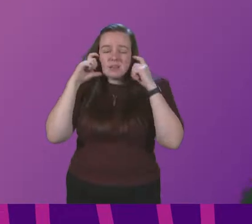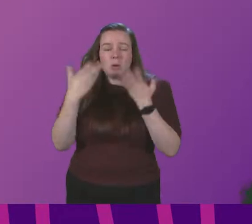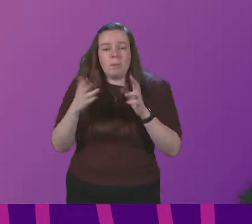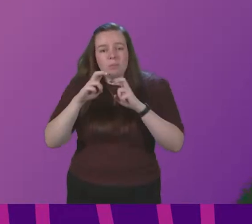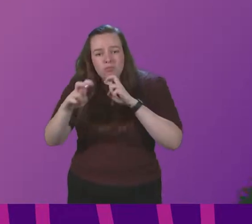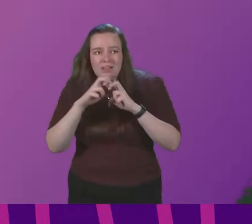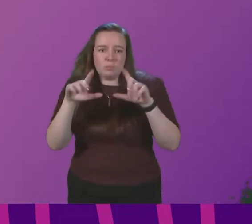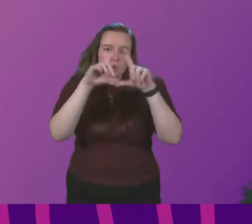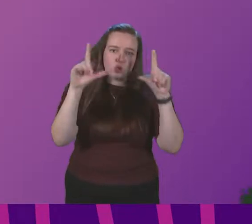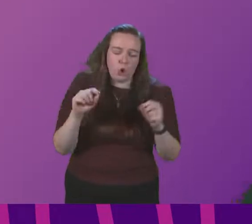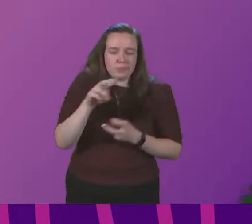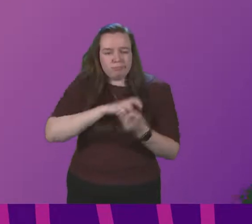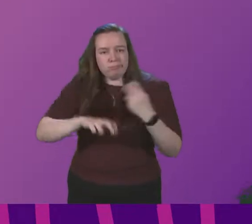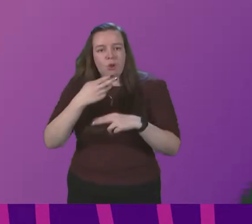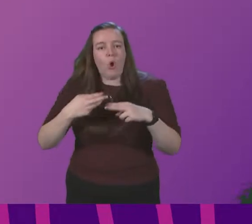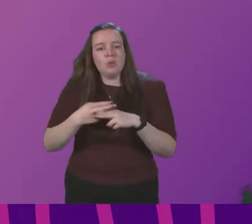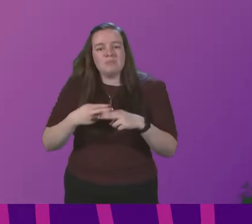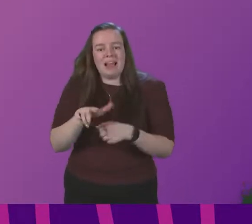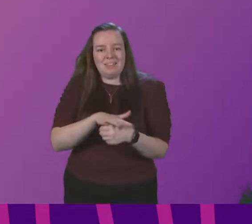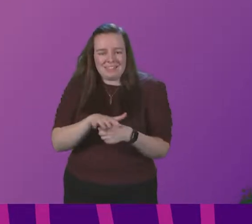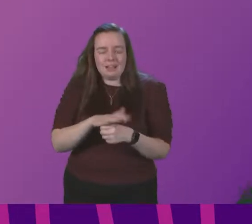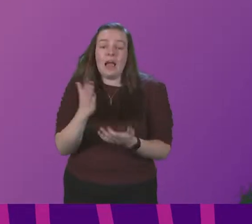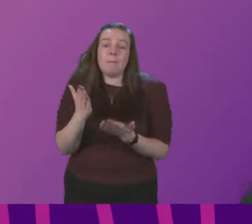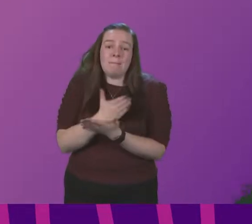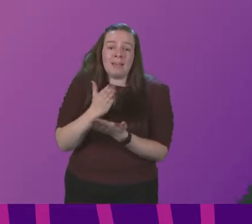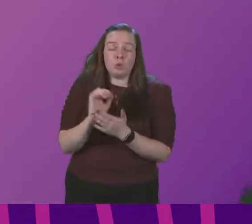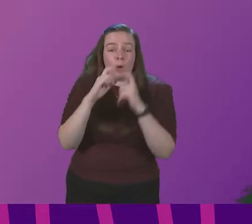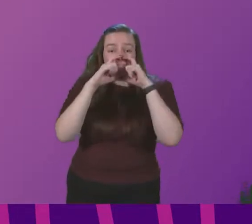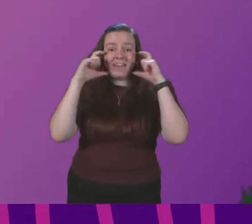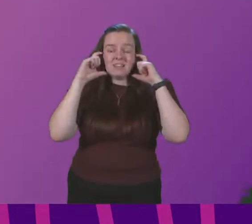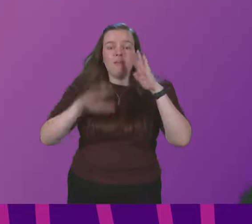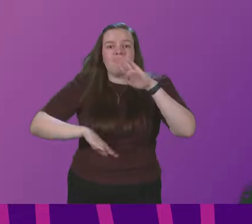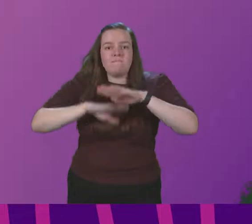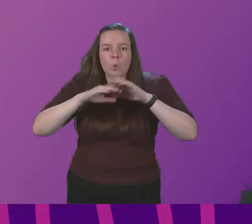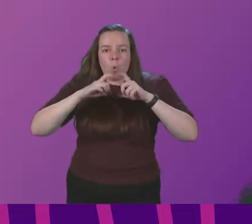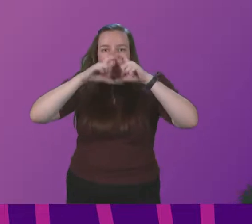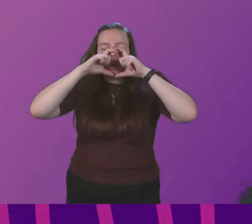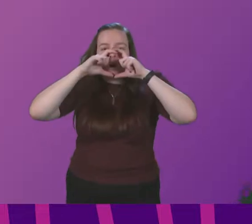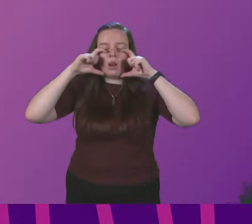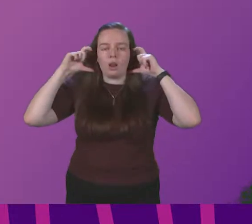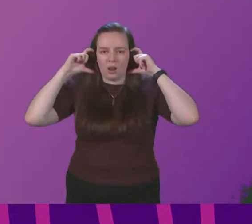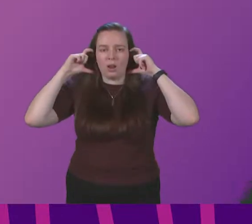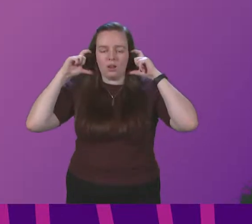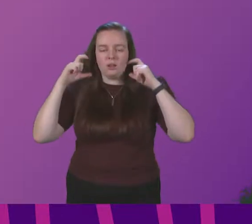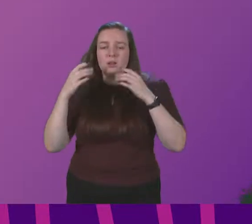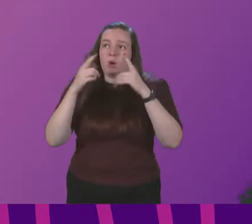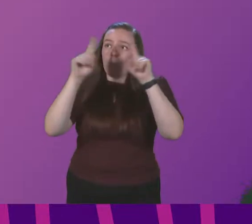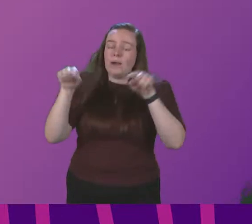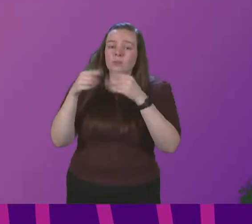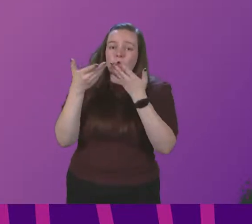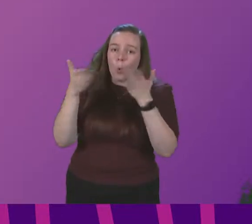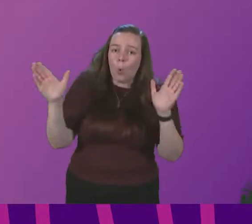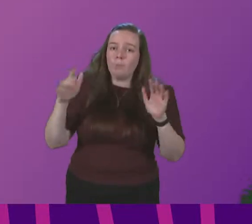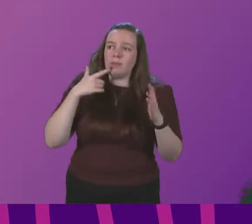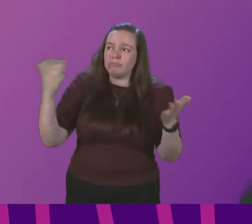shops, and when moving about in hospitality settings. And make sure your face covering fully covers your mouth and nose. Keep windows open if meeting